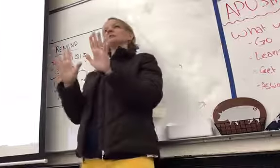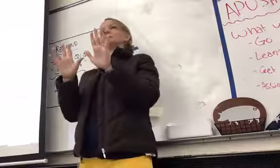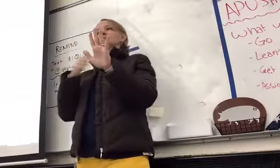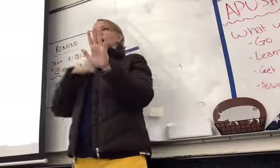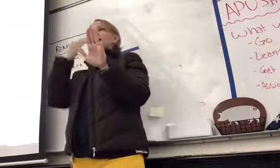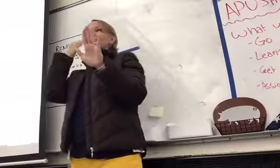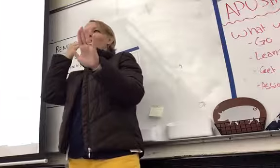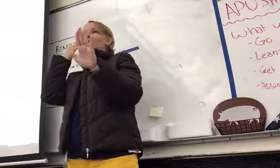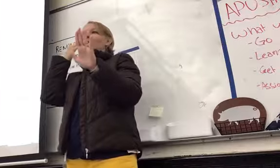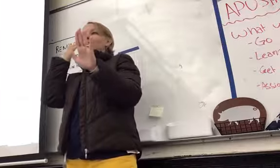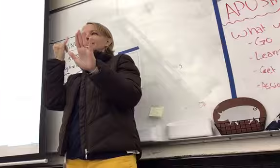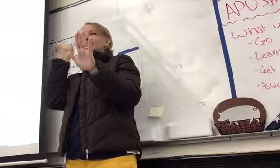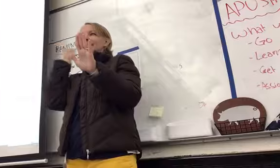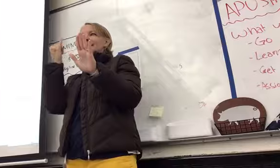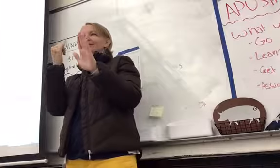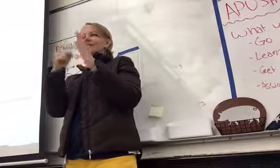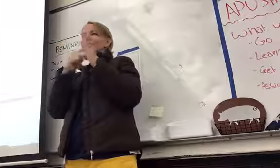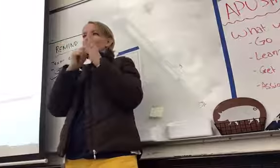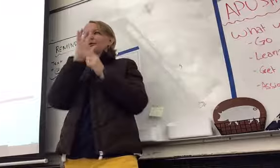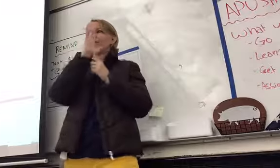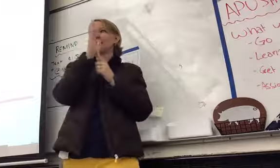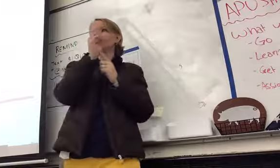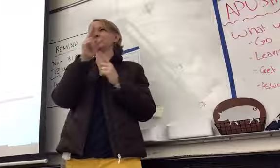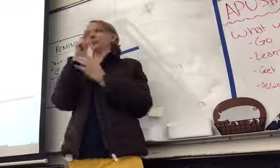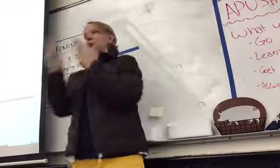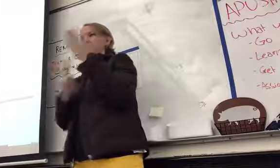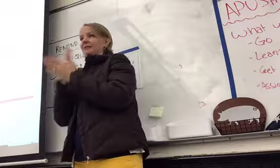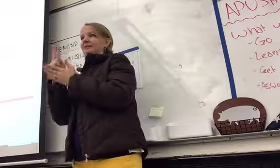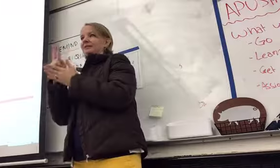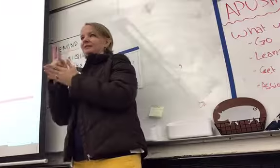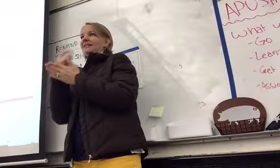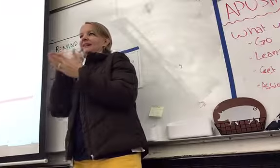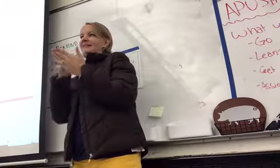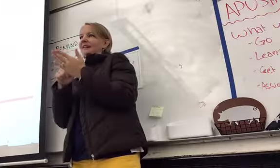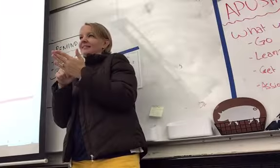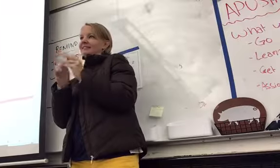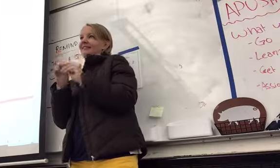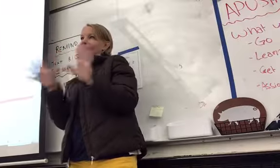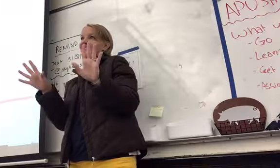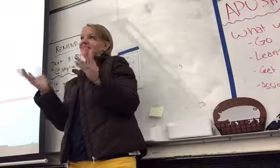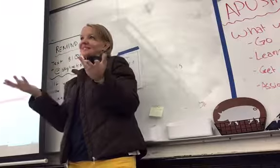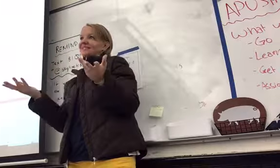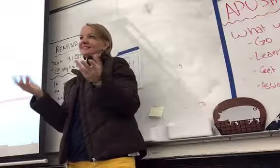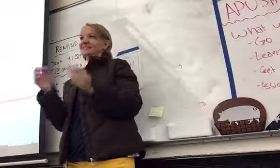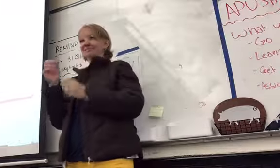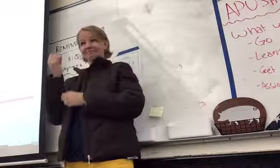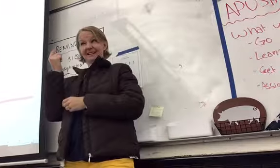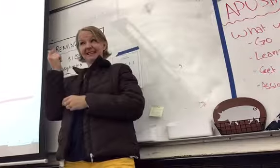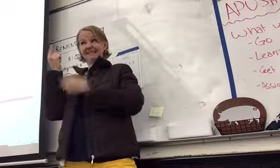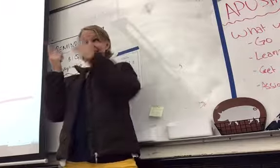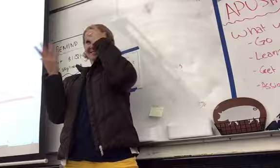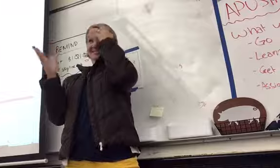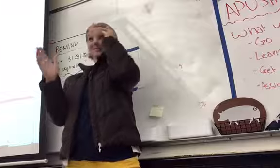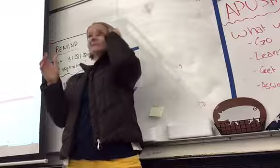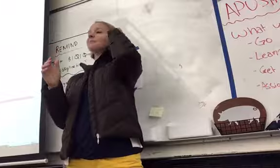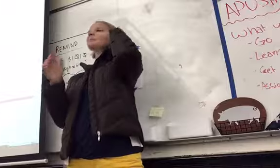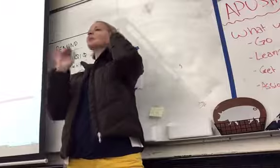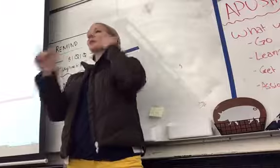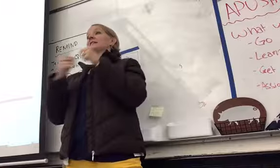Now, I can tell if you spent five minutes on it or two hours on it. It's pretty obvious to me. Does that make sense? Okay, so that's the first thing I would